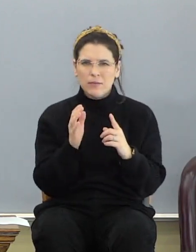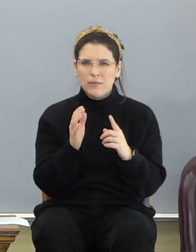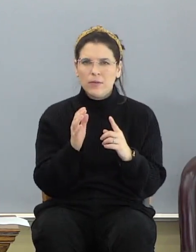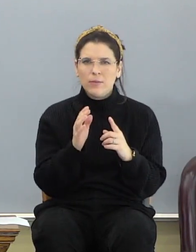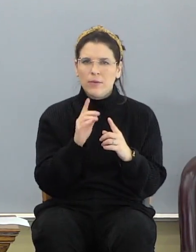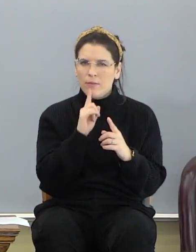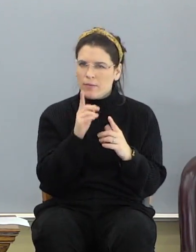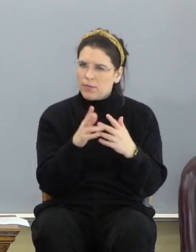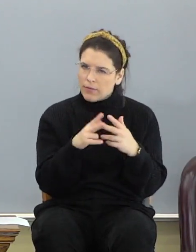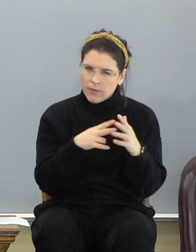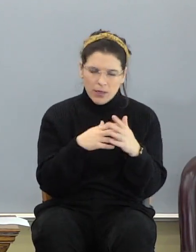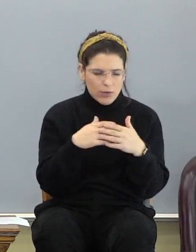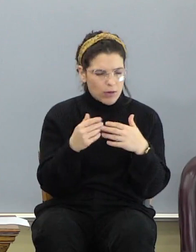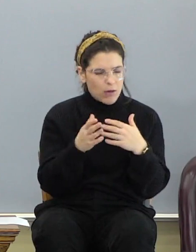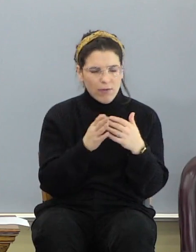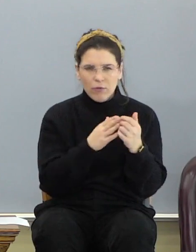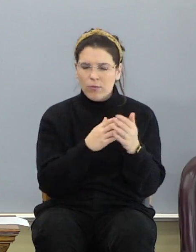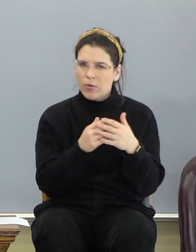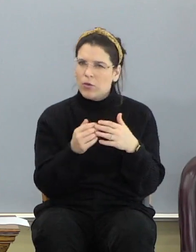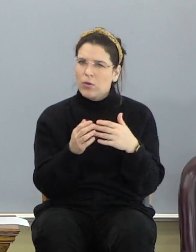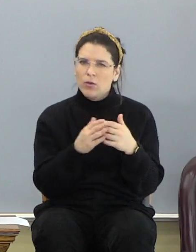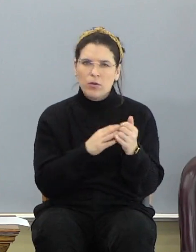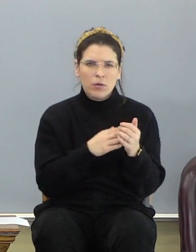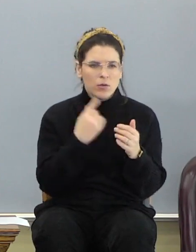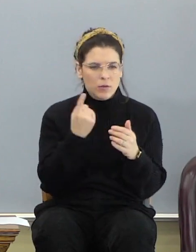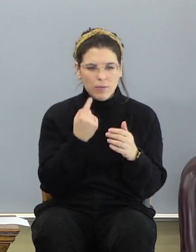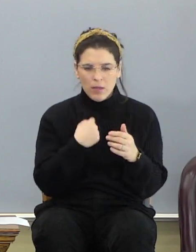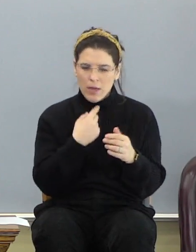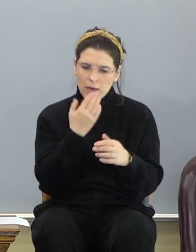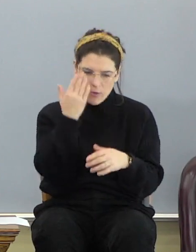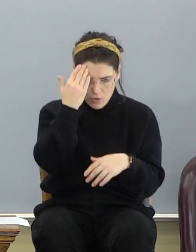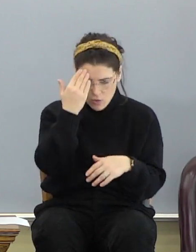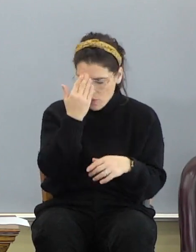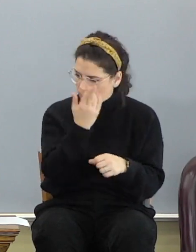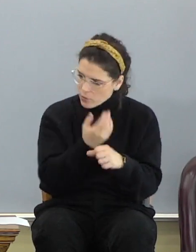It's going to be very comfortable. It's to be something I'm used to.